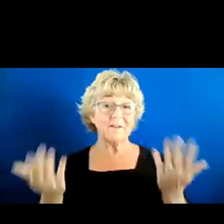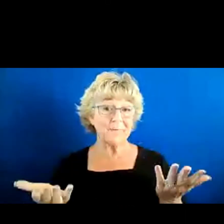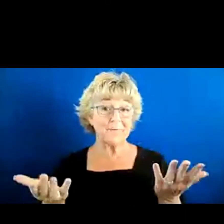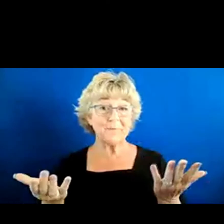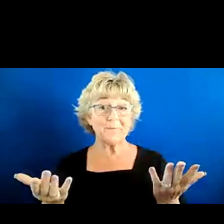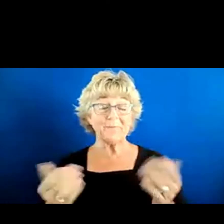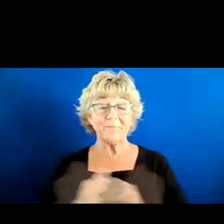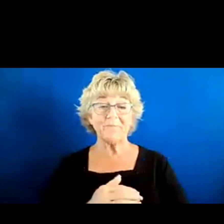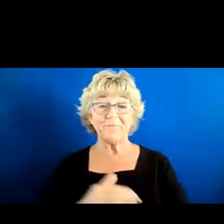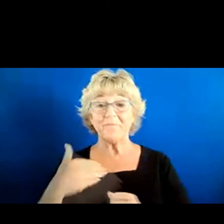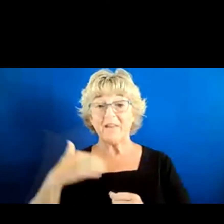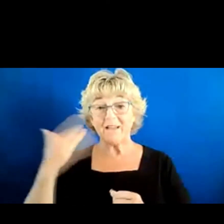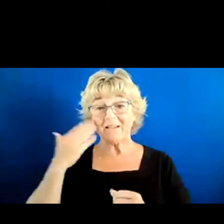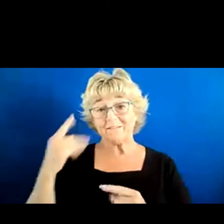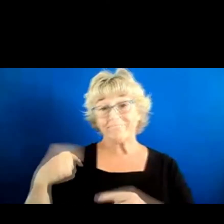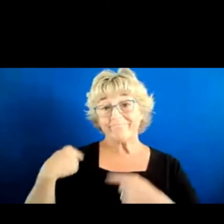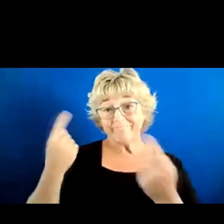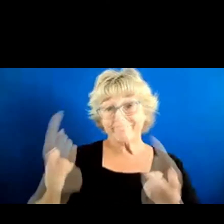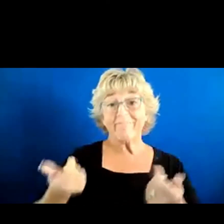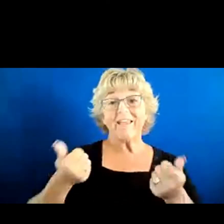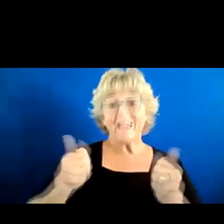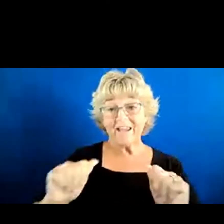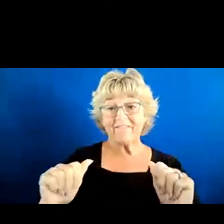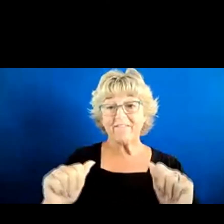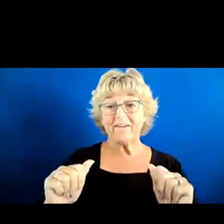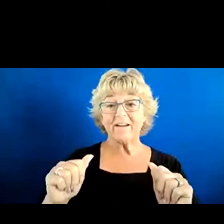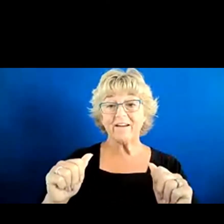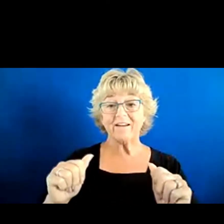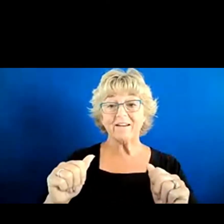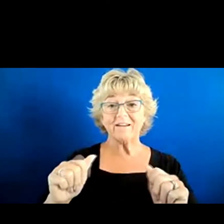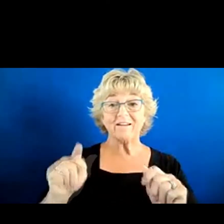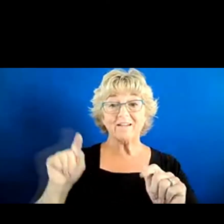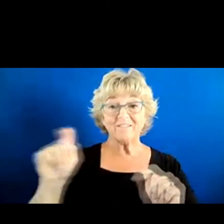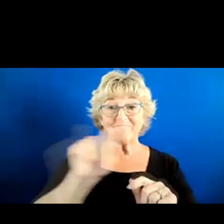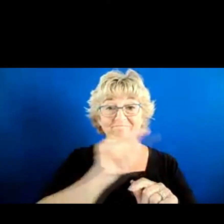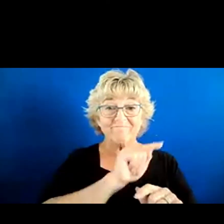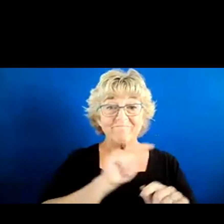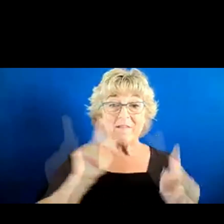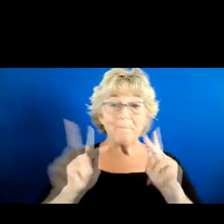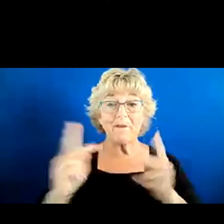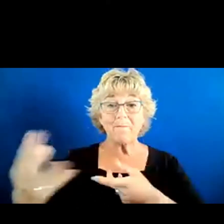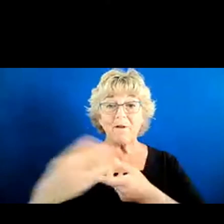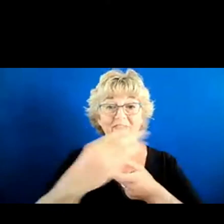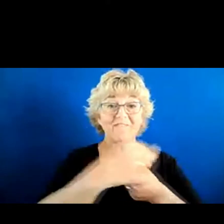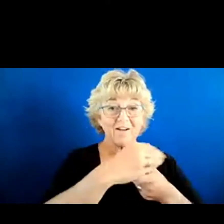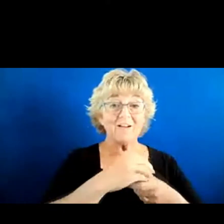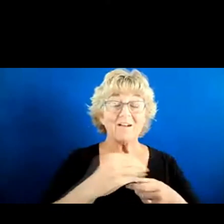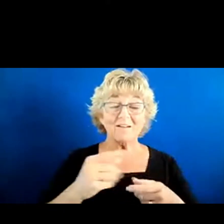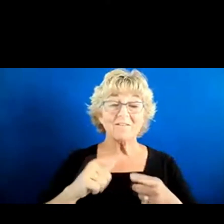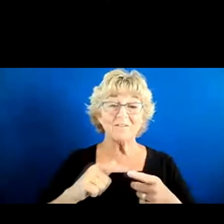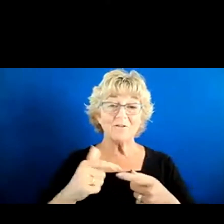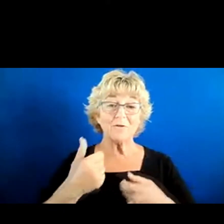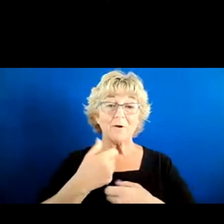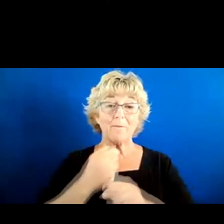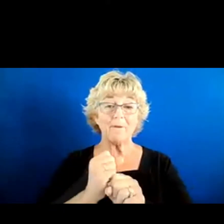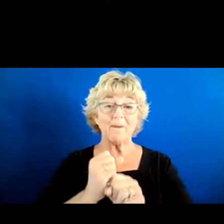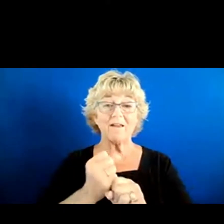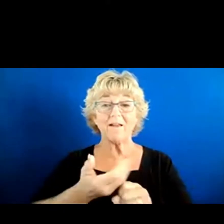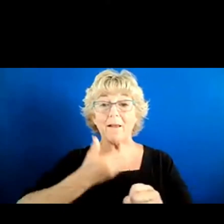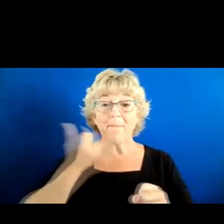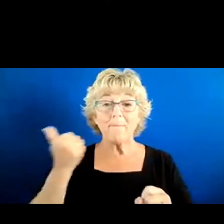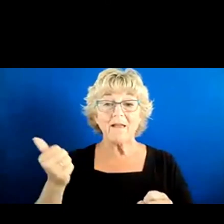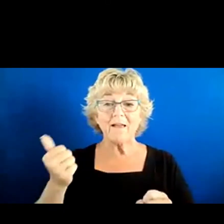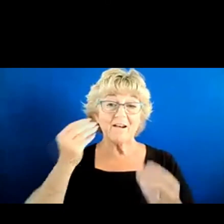you know, I know there's been efforts and people in this group have been part of efforts to try to get better data